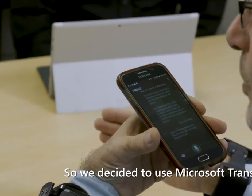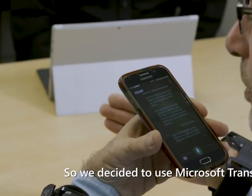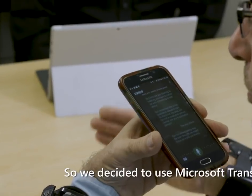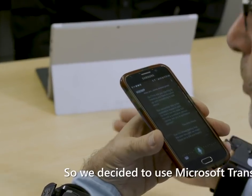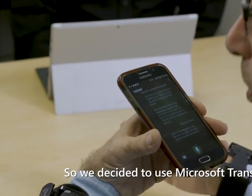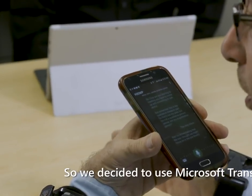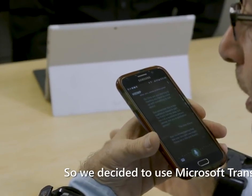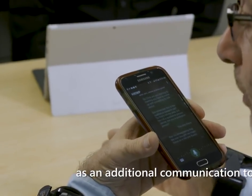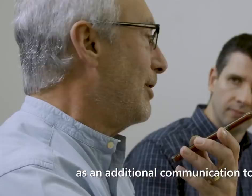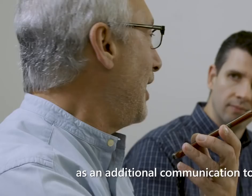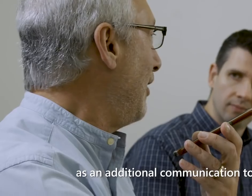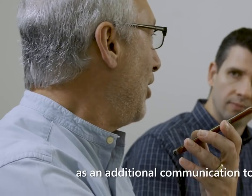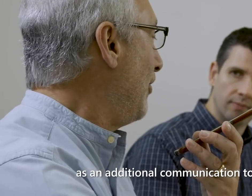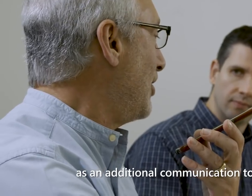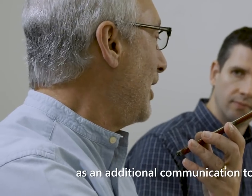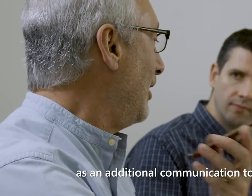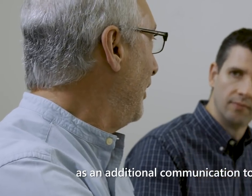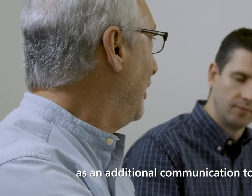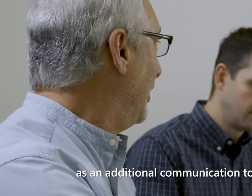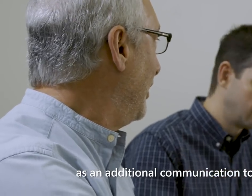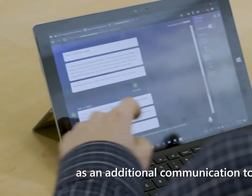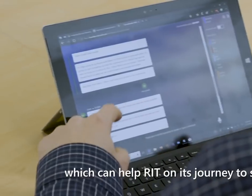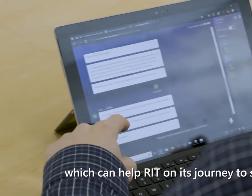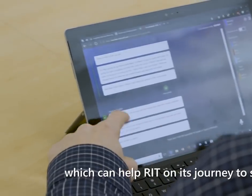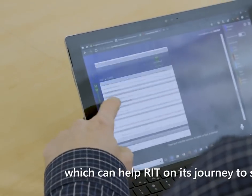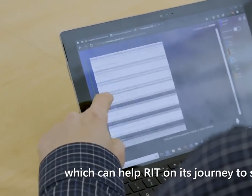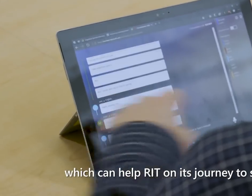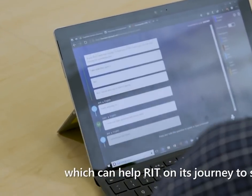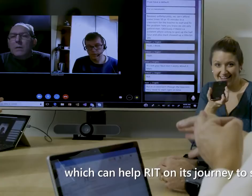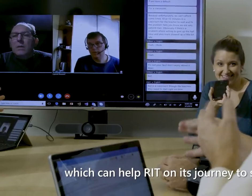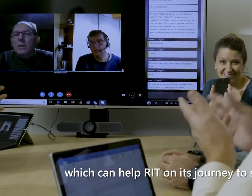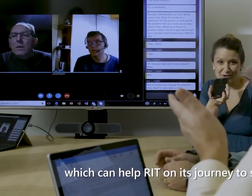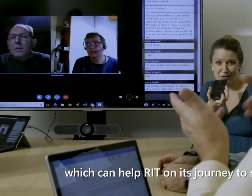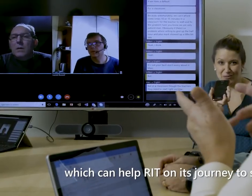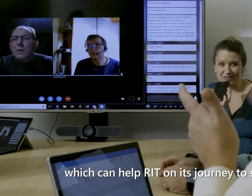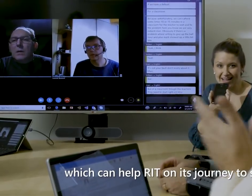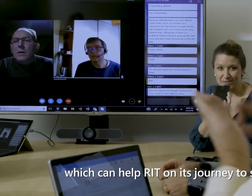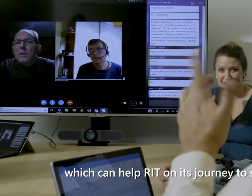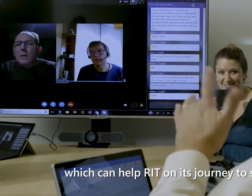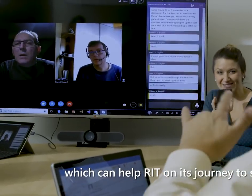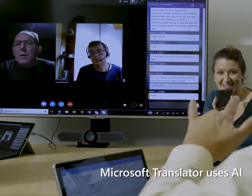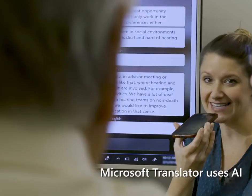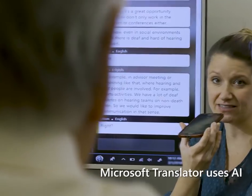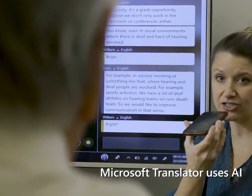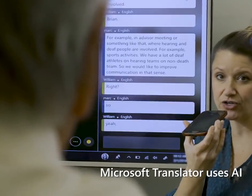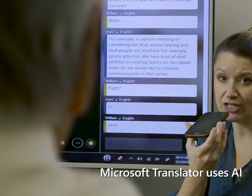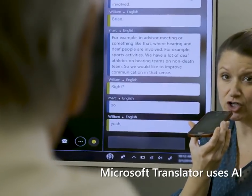Microsoft Translator as an additional communication tool, which can help RIT on its journey to scale. Microsoft Translator